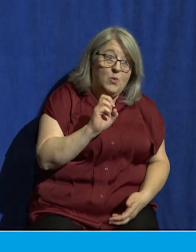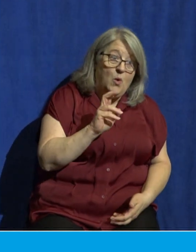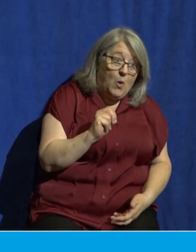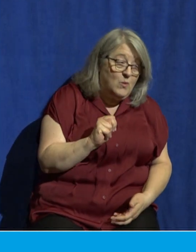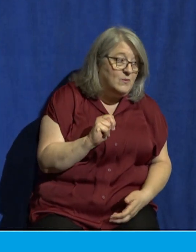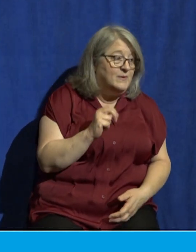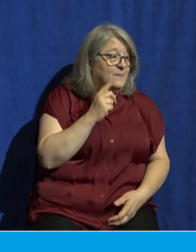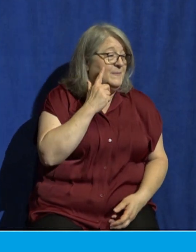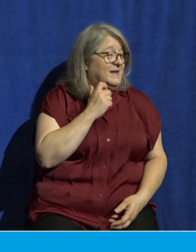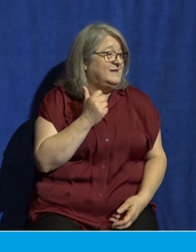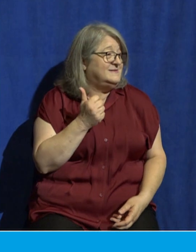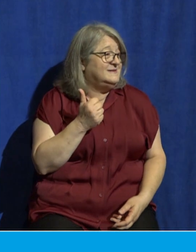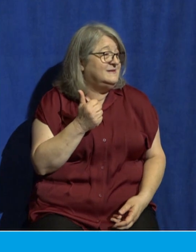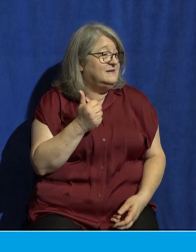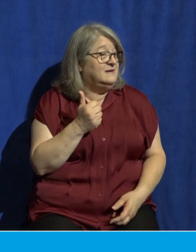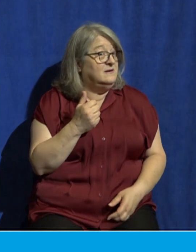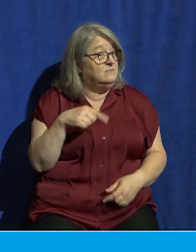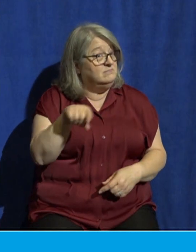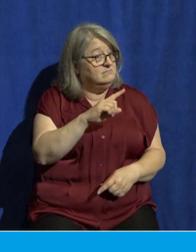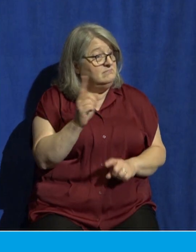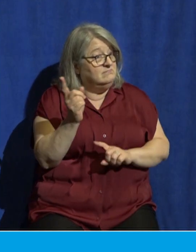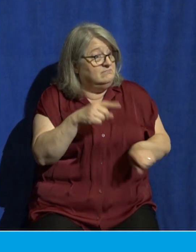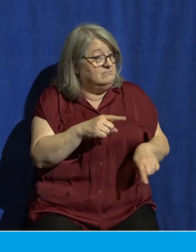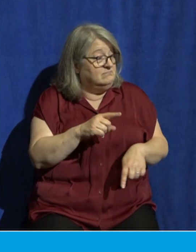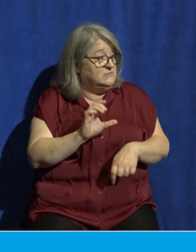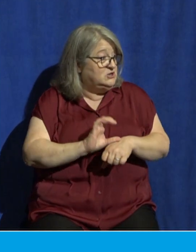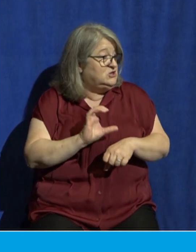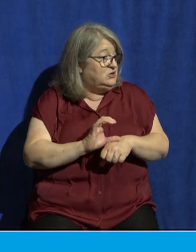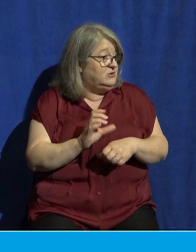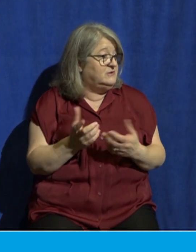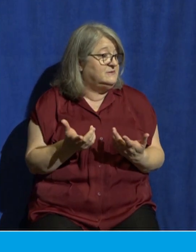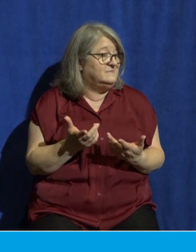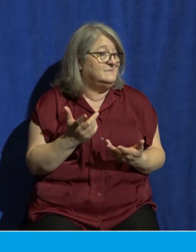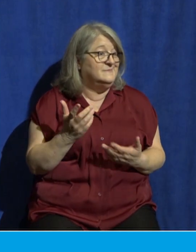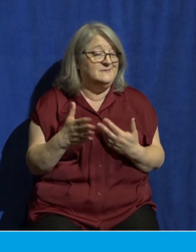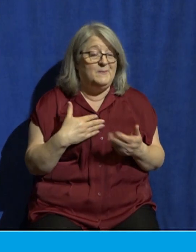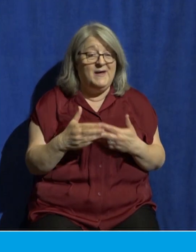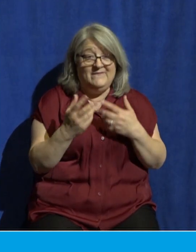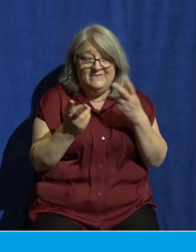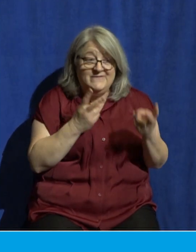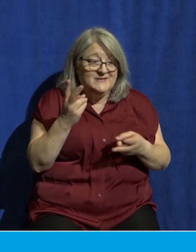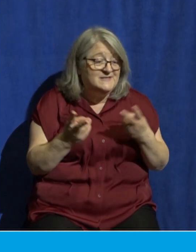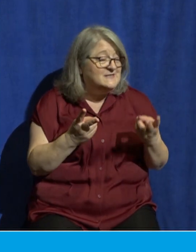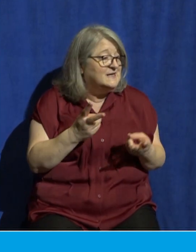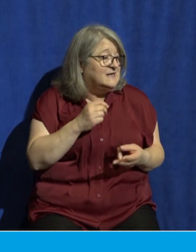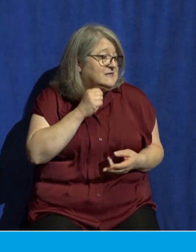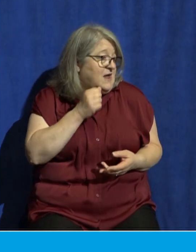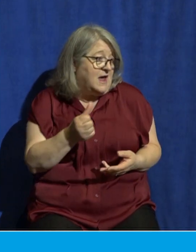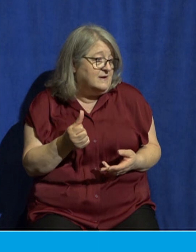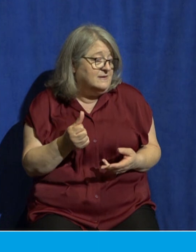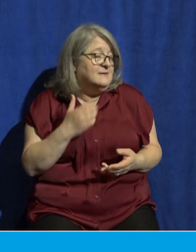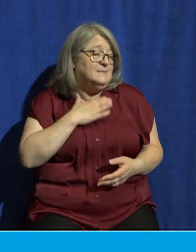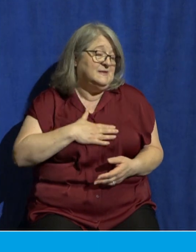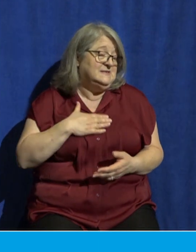you attend a church service, whether you're visiting or not, I would encourage you to bring your own copy of the Bible.